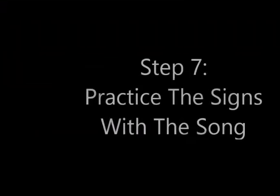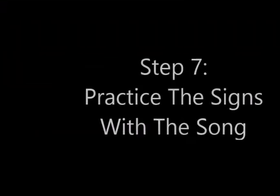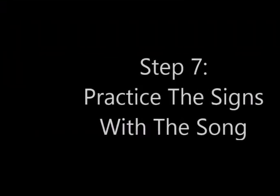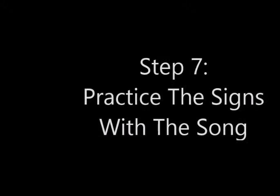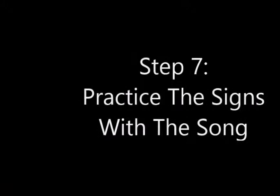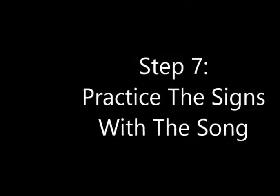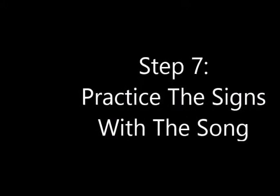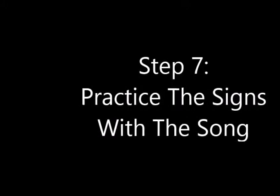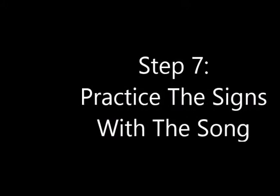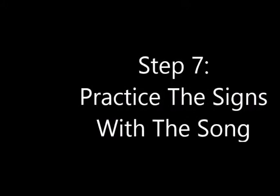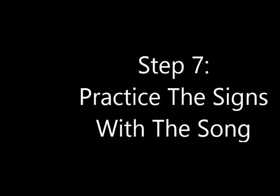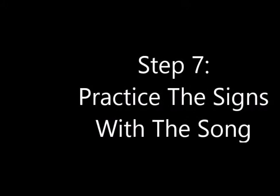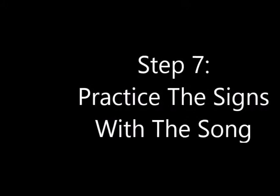All is bright.